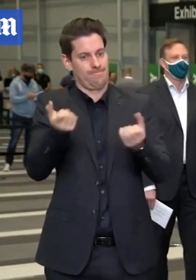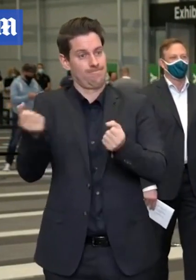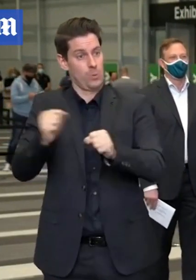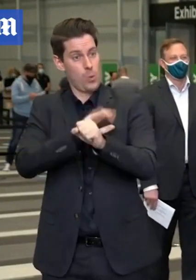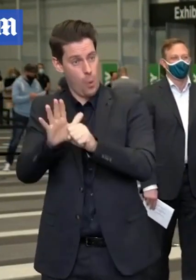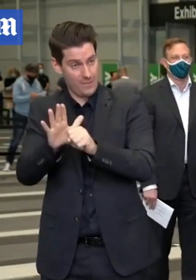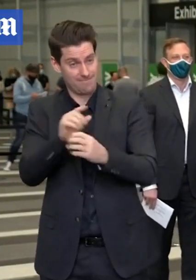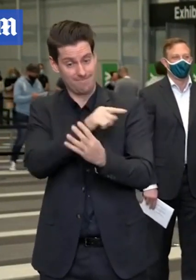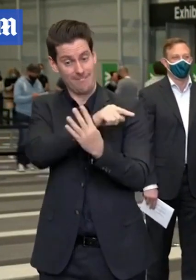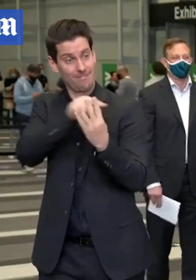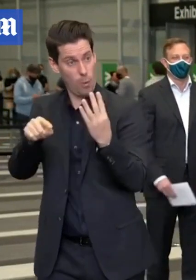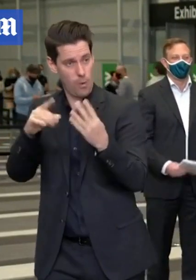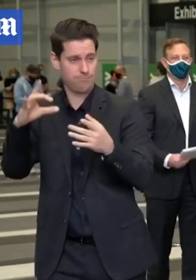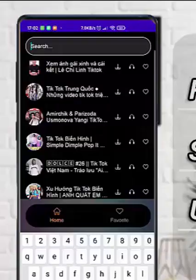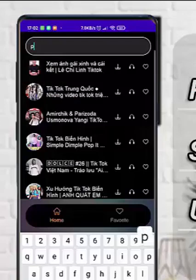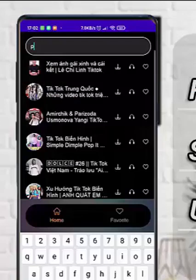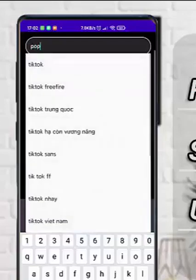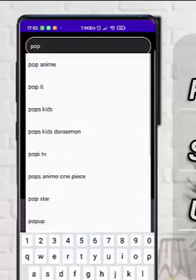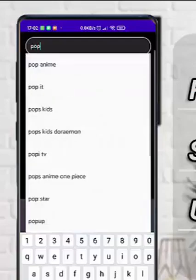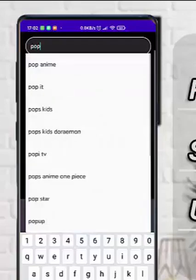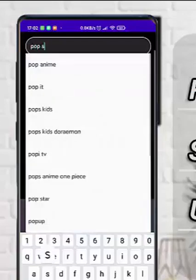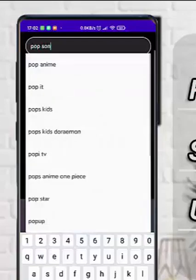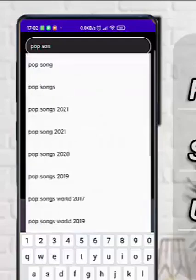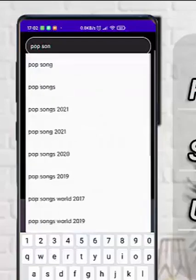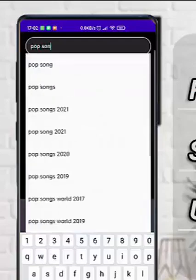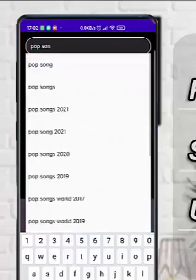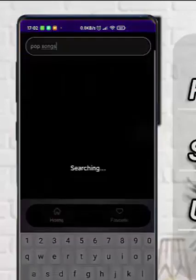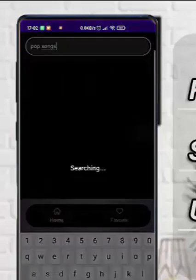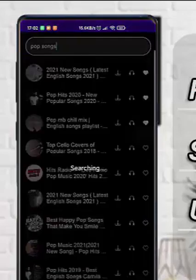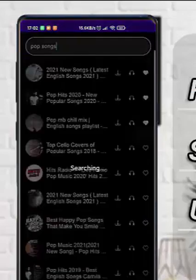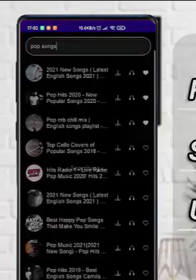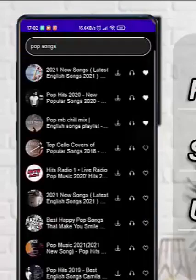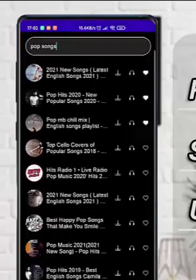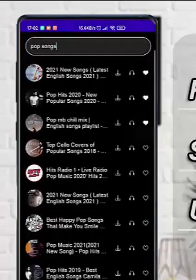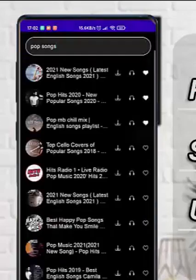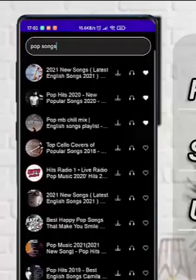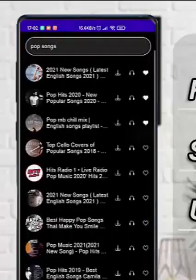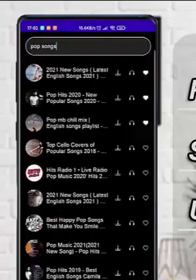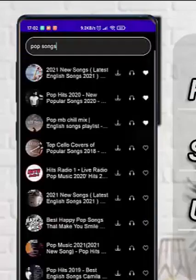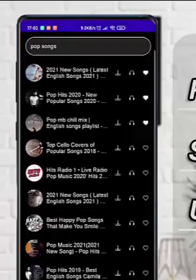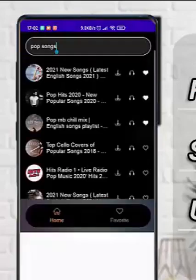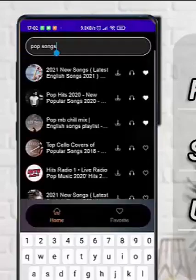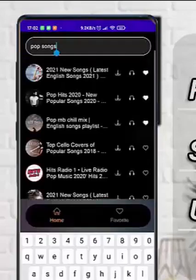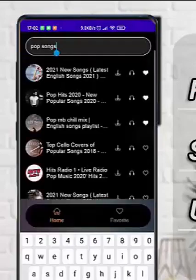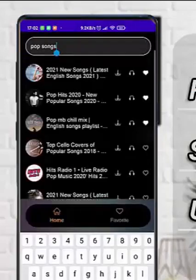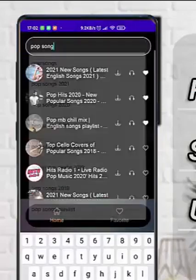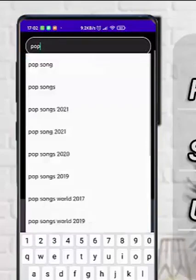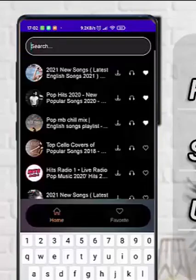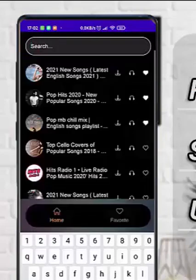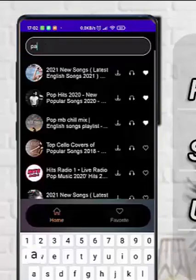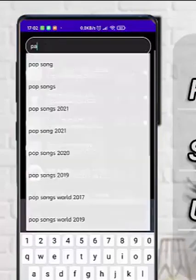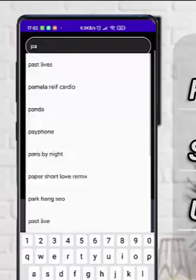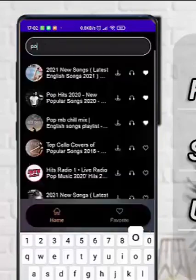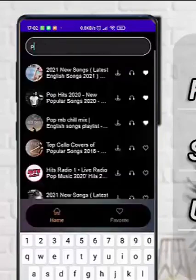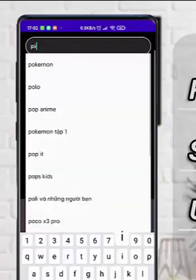locally linked to that. Hello today I present to you an extremely attractive application for music